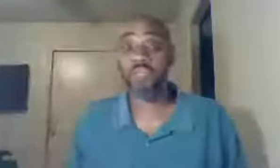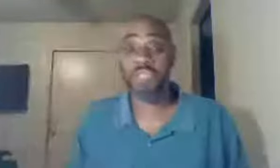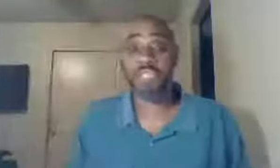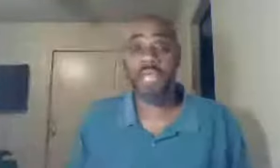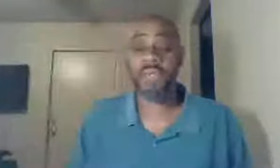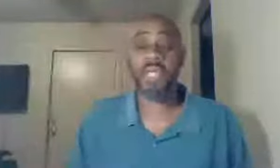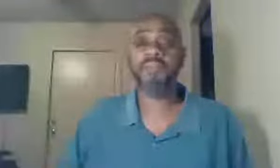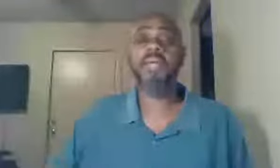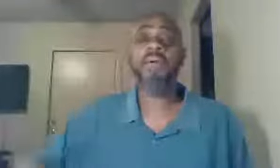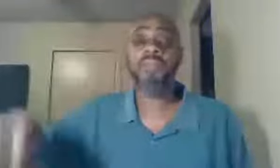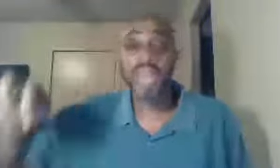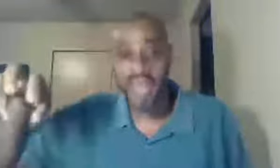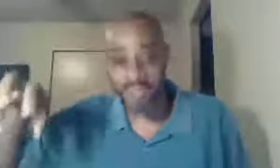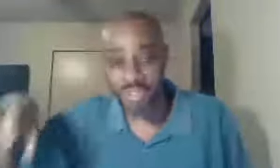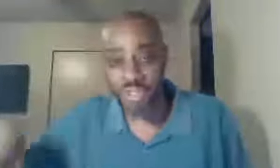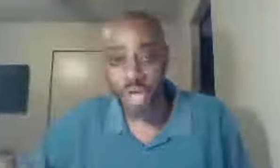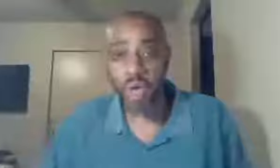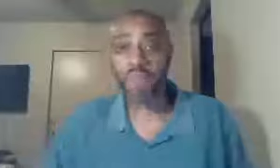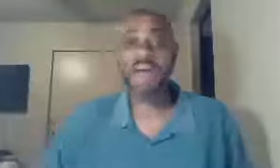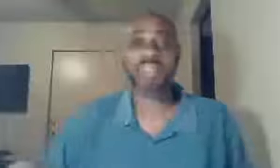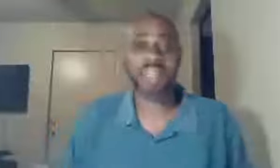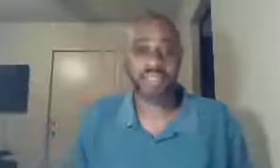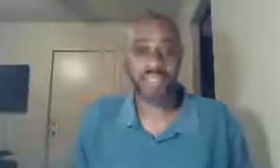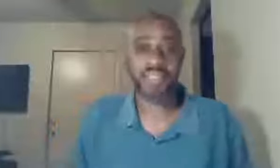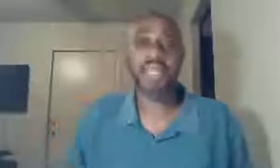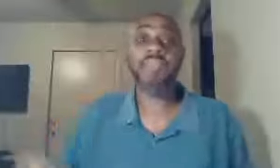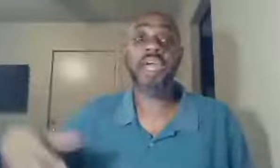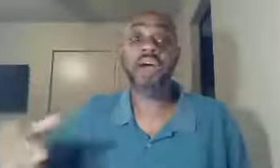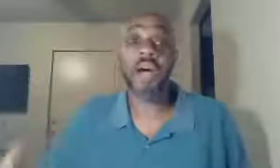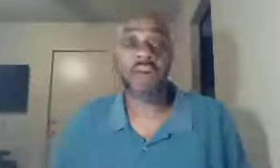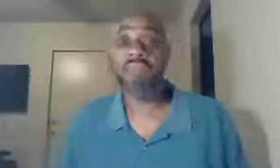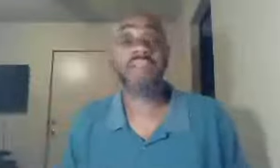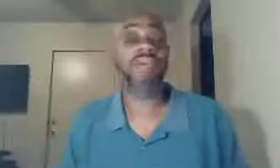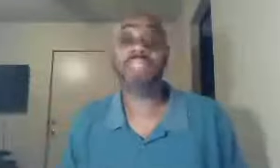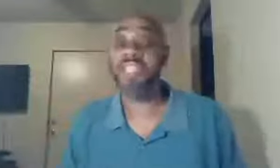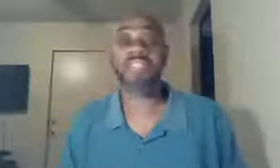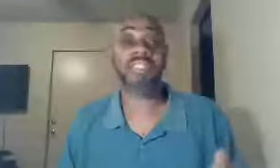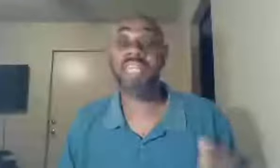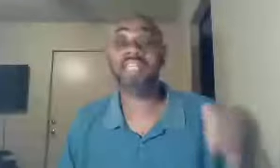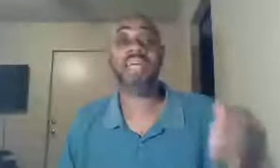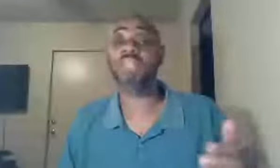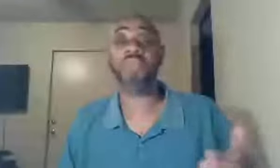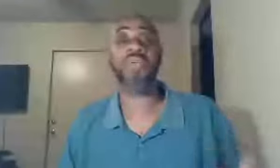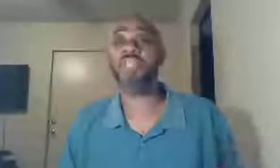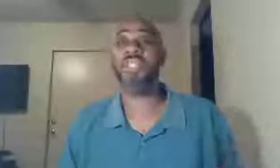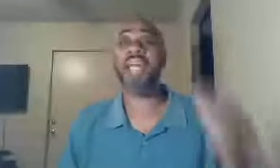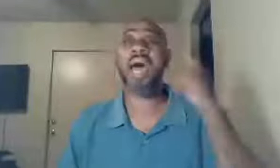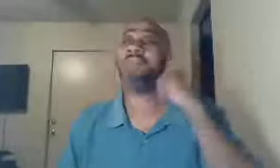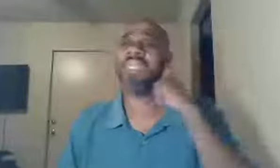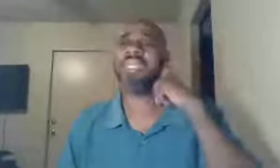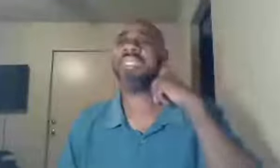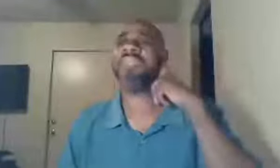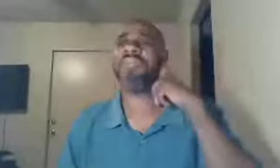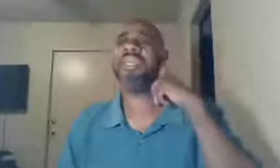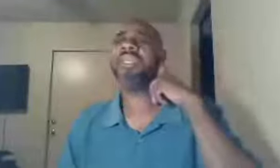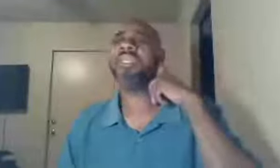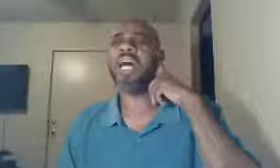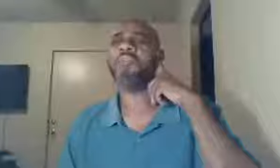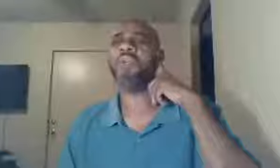Judas Iscariot, that have been sown, by Satan, they are up, matter of fact, Jesus said in the gospel, according to John, I believe, the gospel according